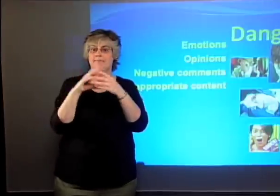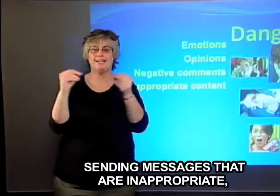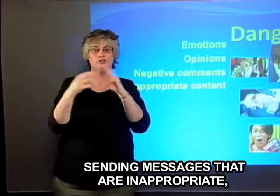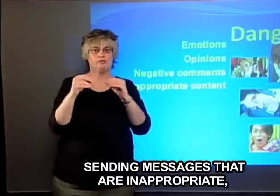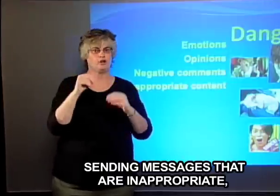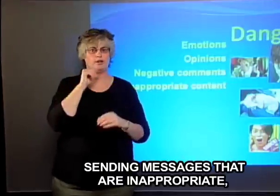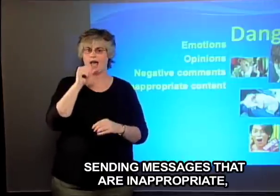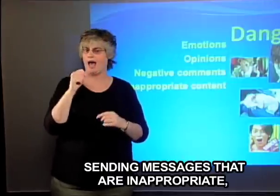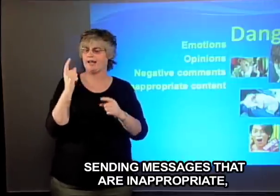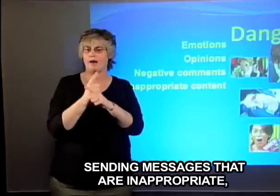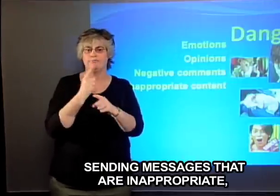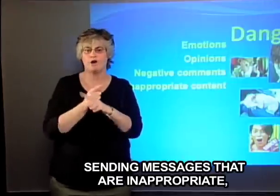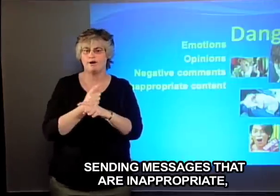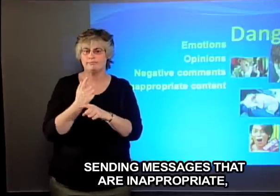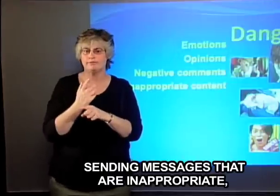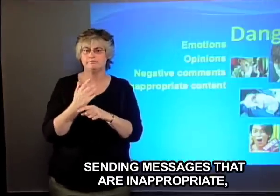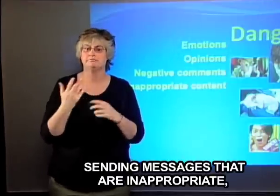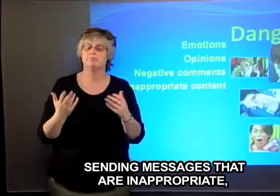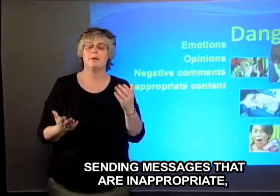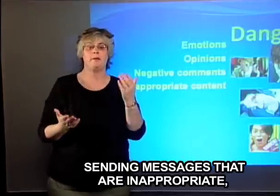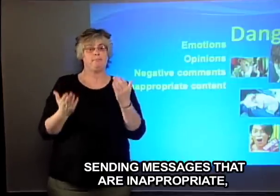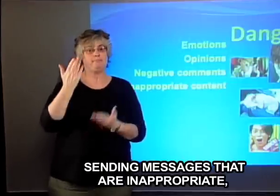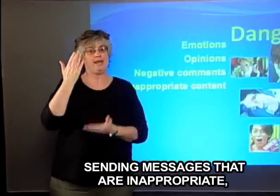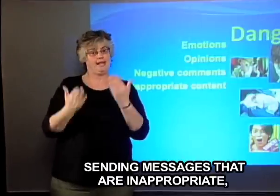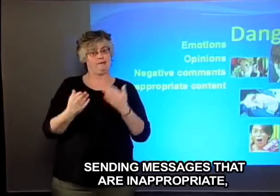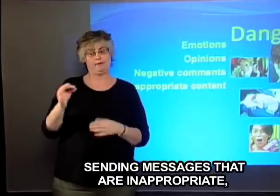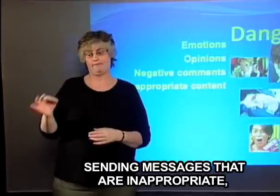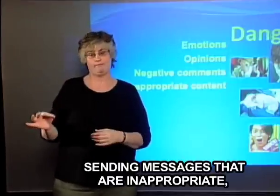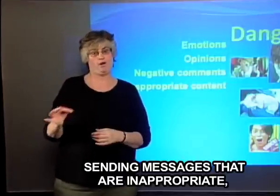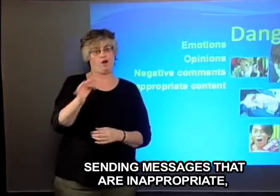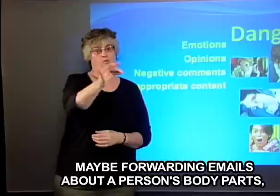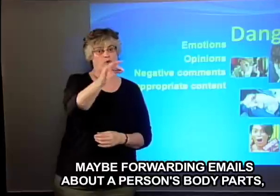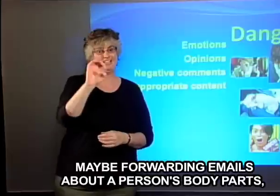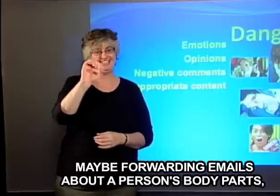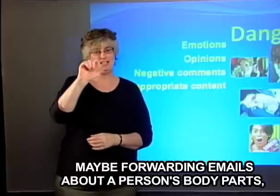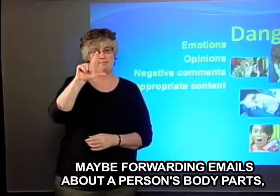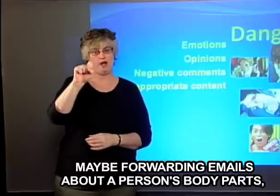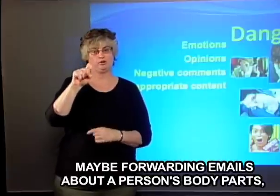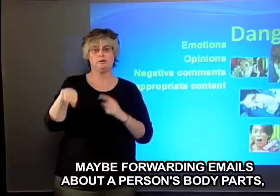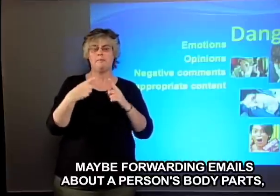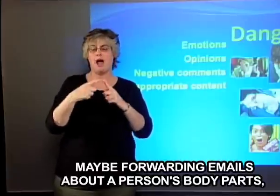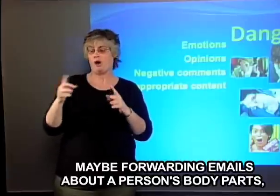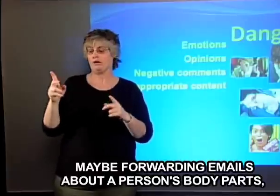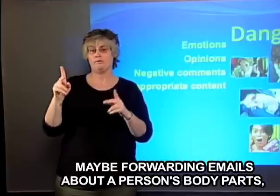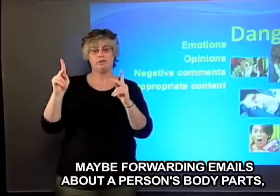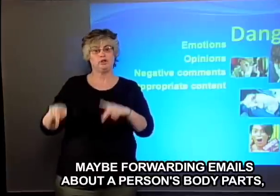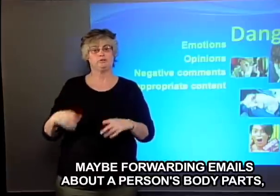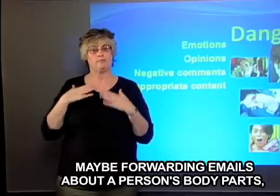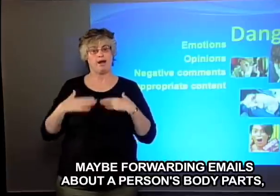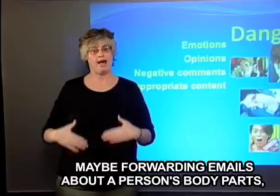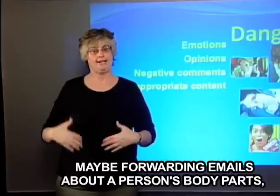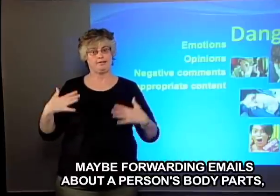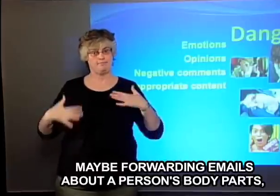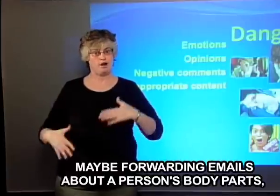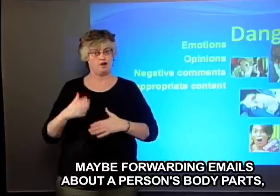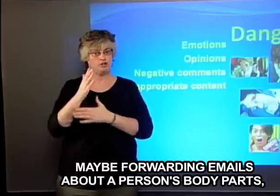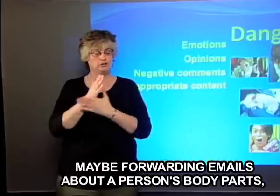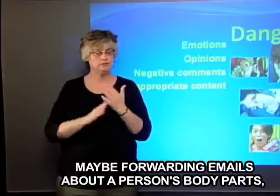Sending messages that are inappropriate. Maybe forwarding emails about a person's body